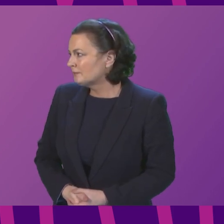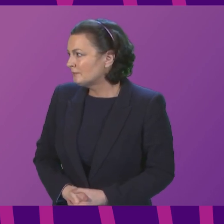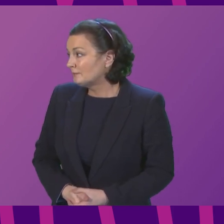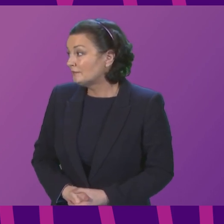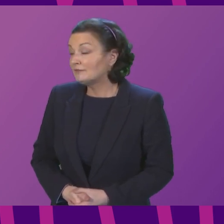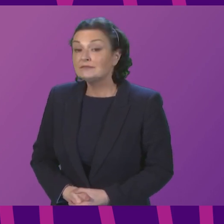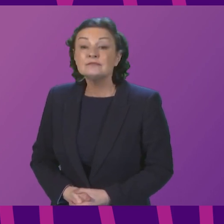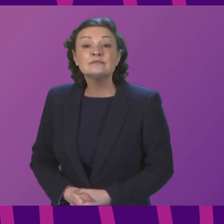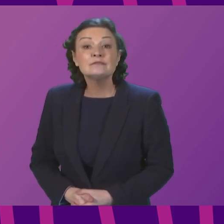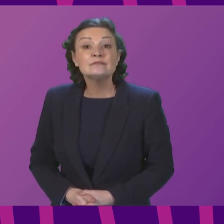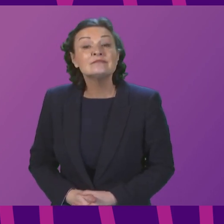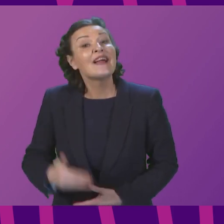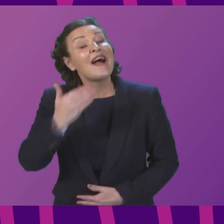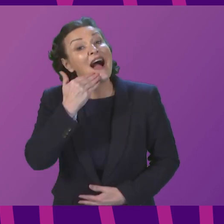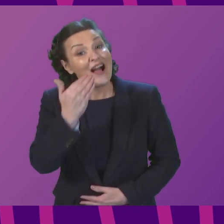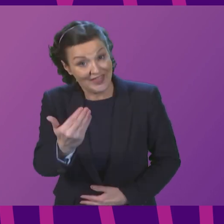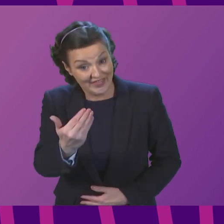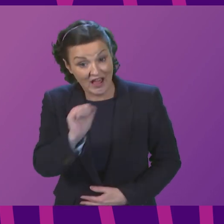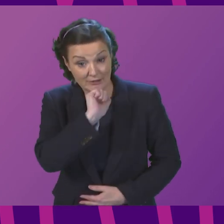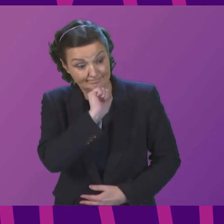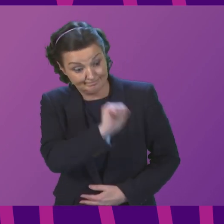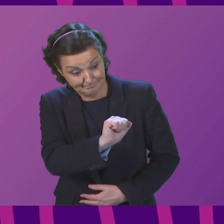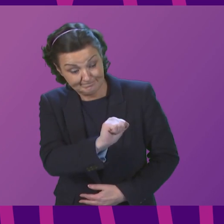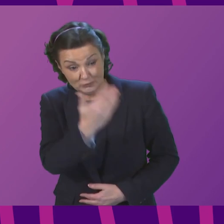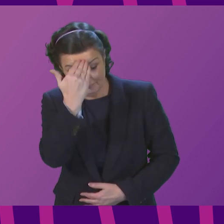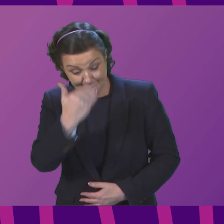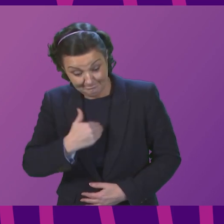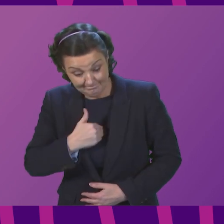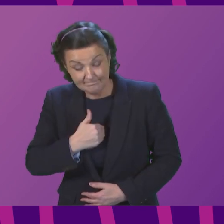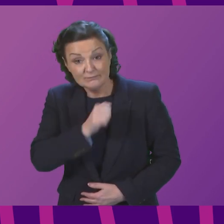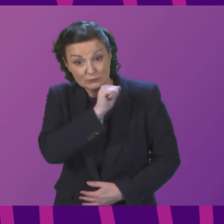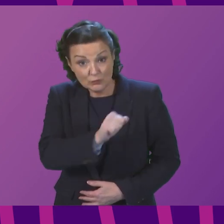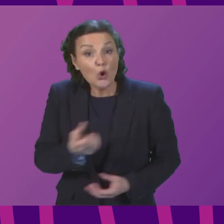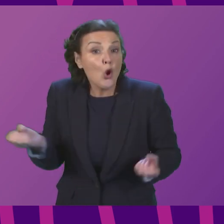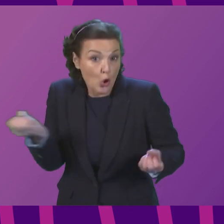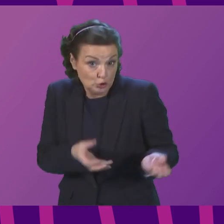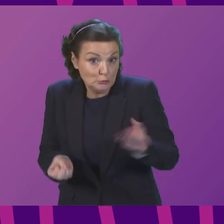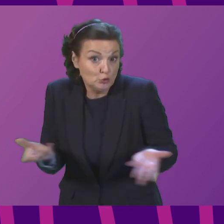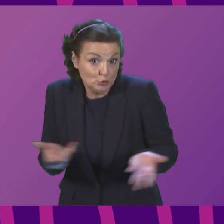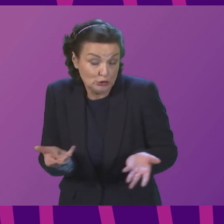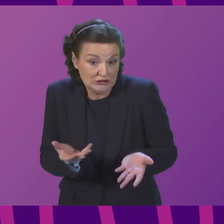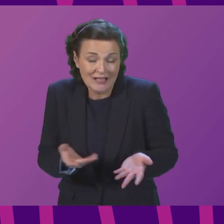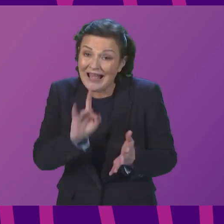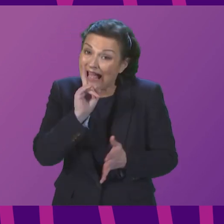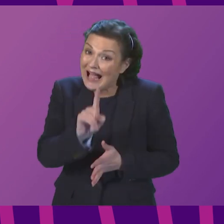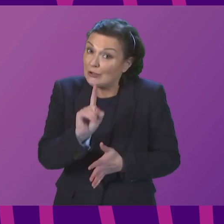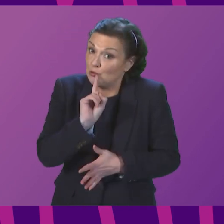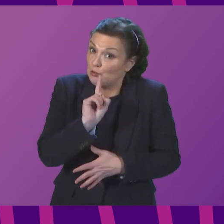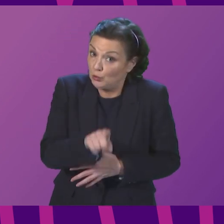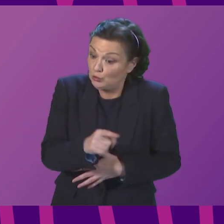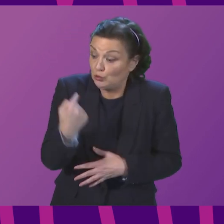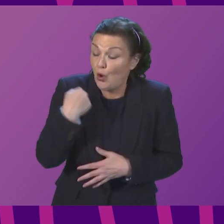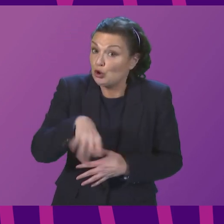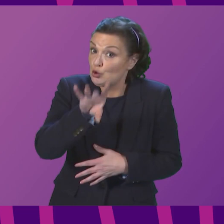I thank Mr Gulhani for advance notice of his contribution. As I said on